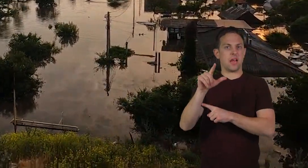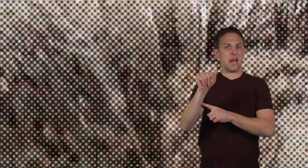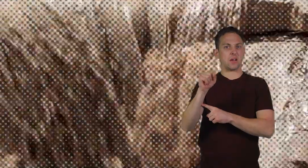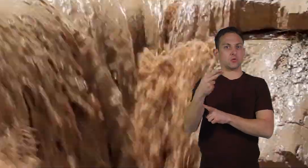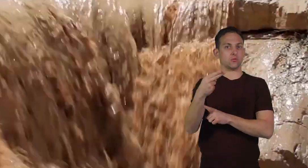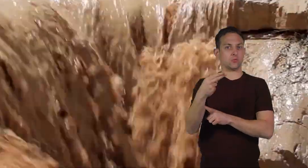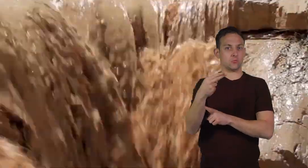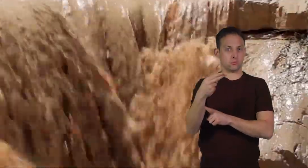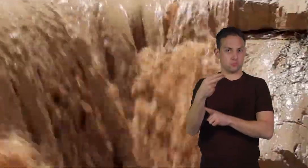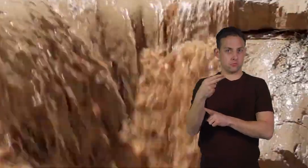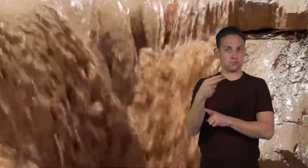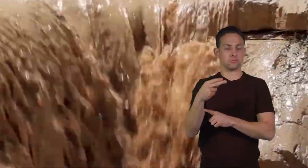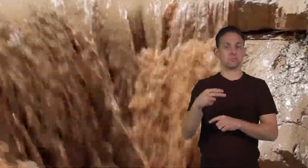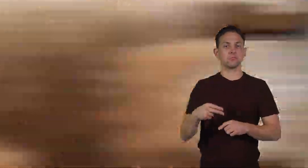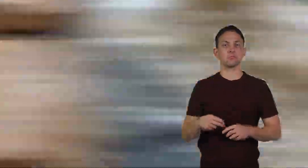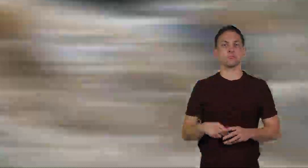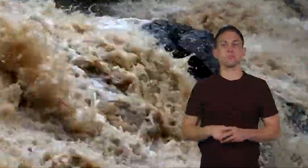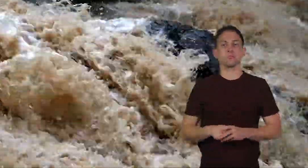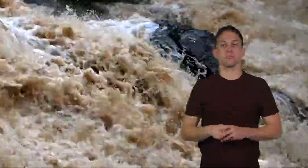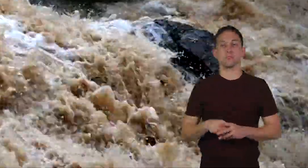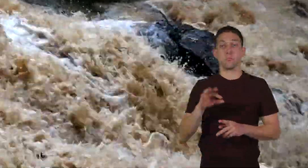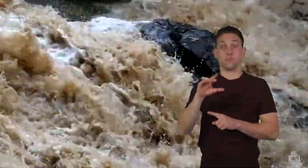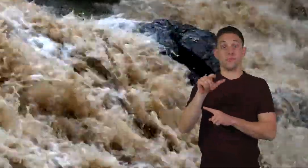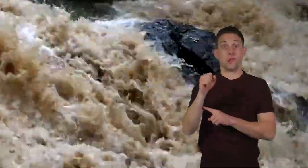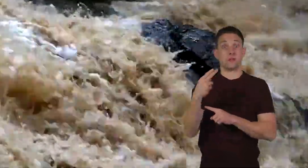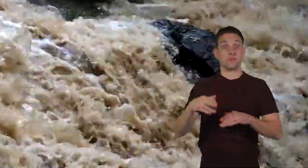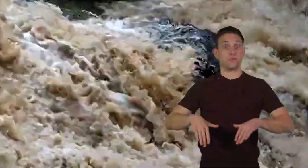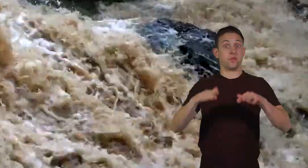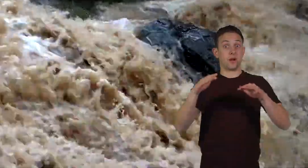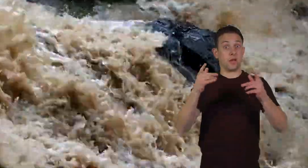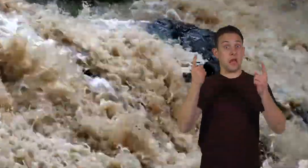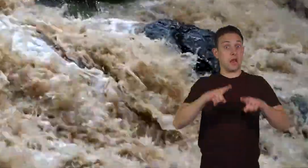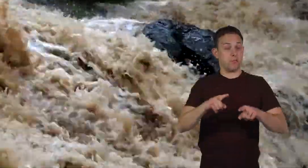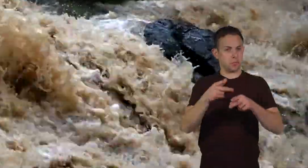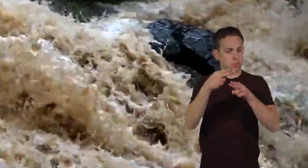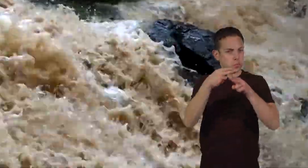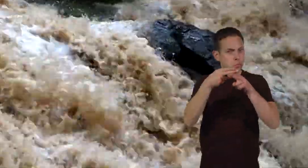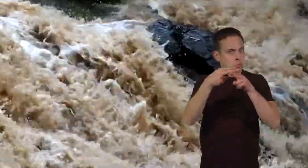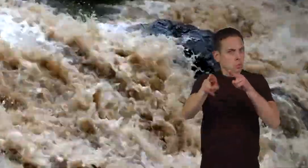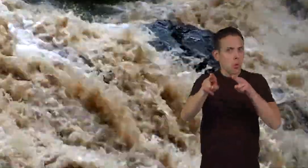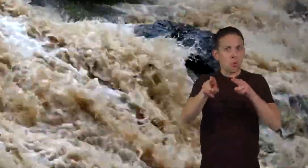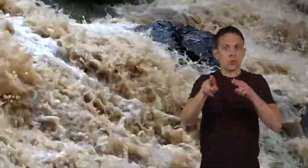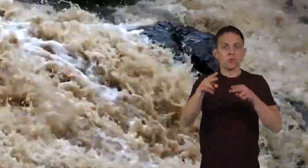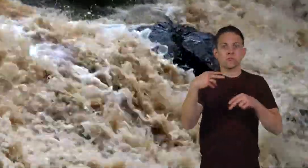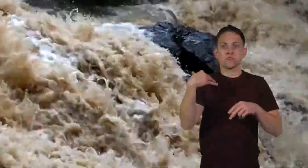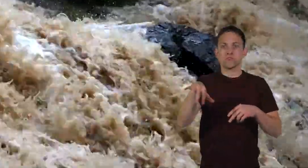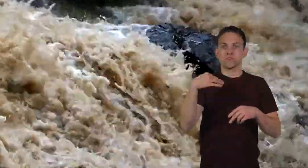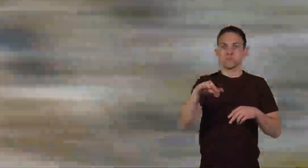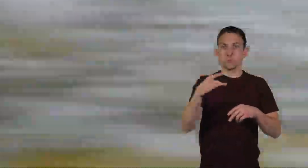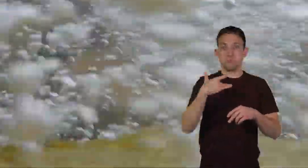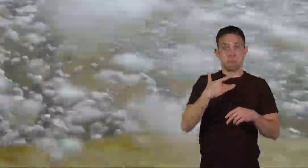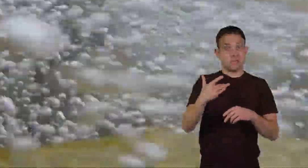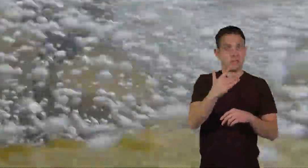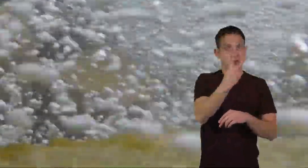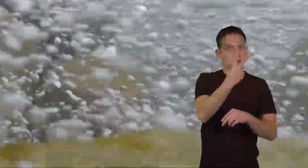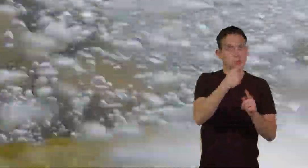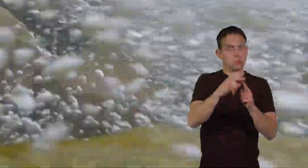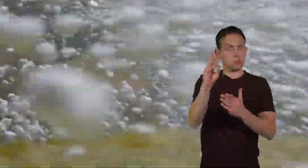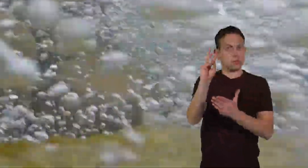Flash. Flash floods happen during a very short period of time, usually between two and six